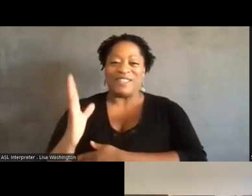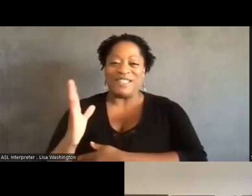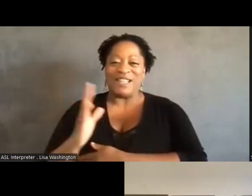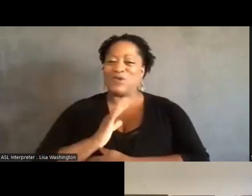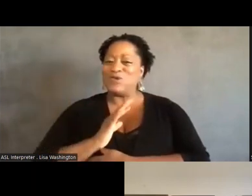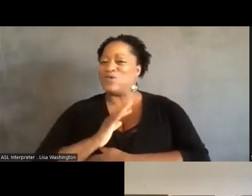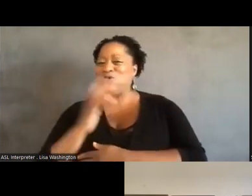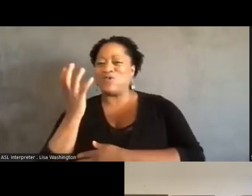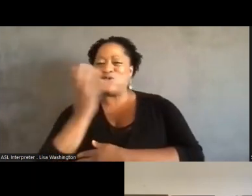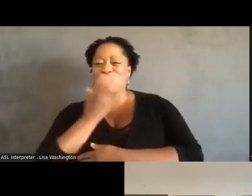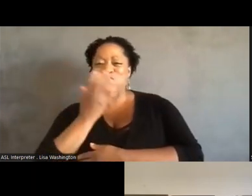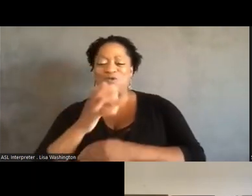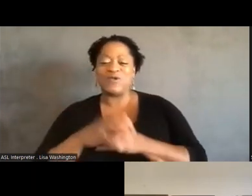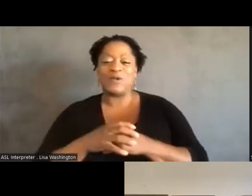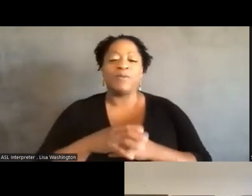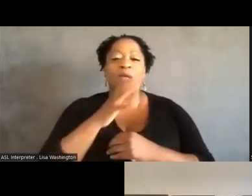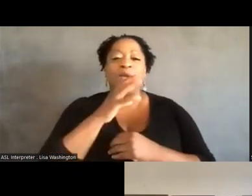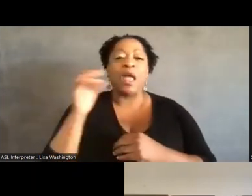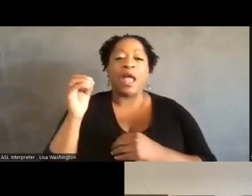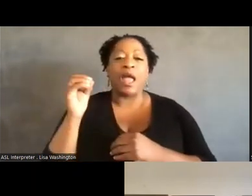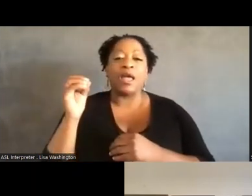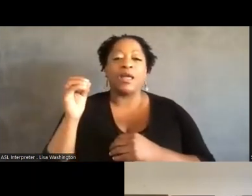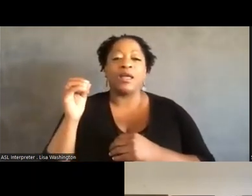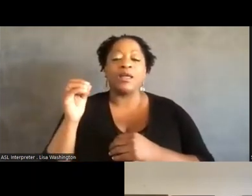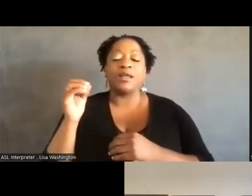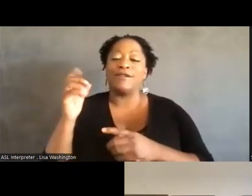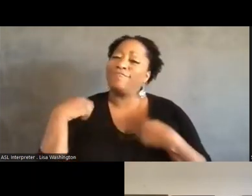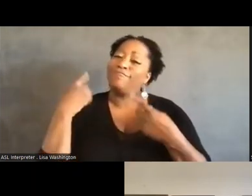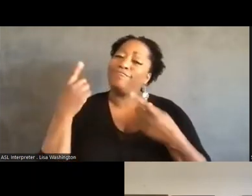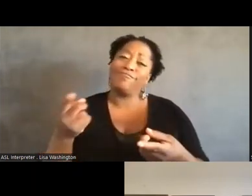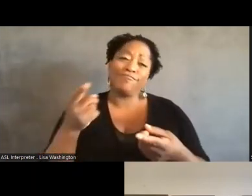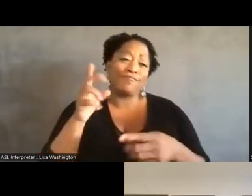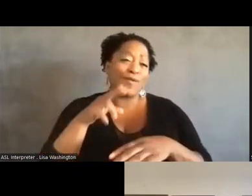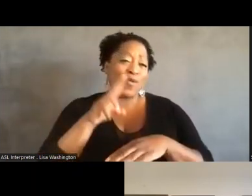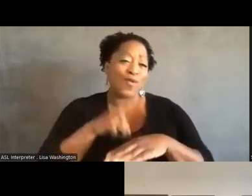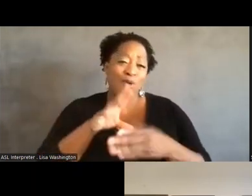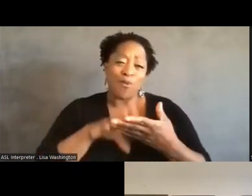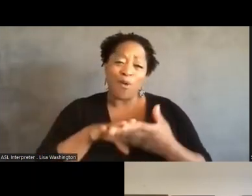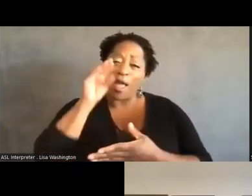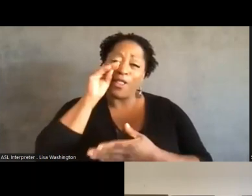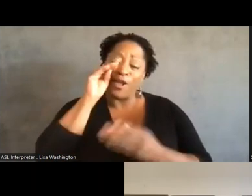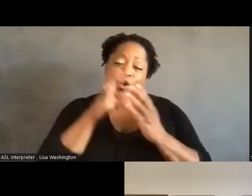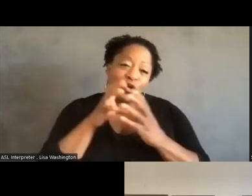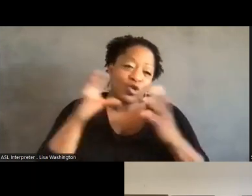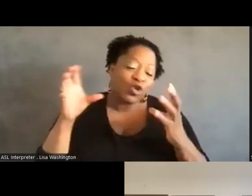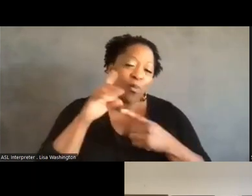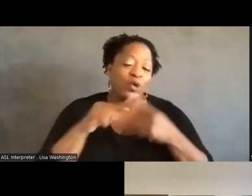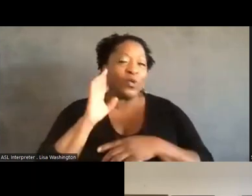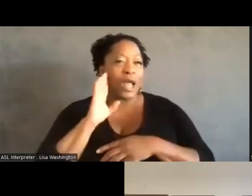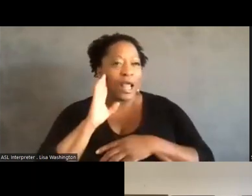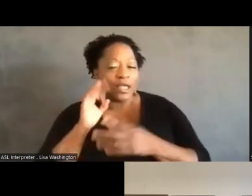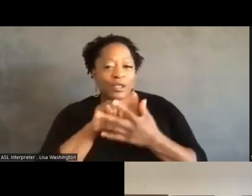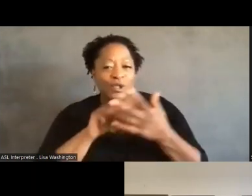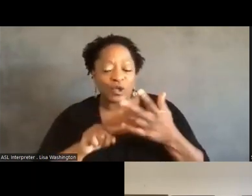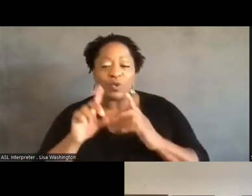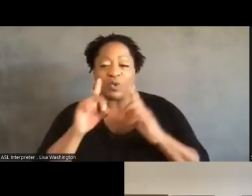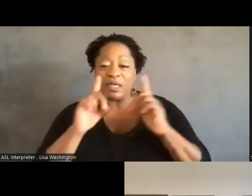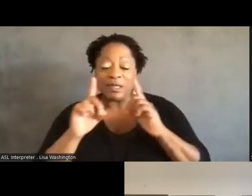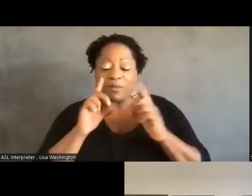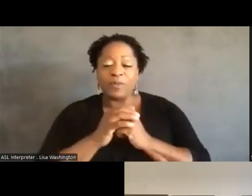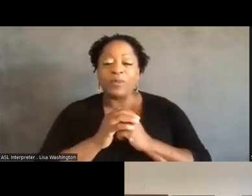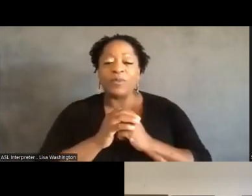um, and as always learn so much, um, when I listen to you all speak.